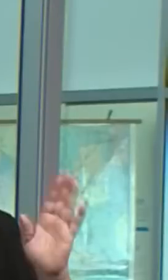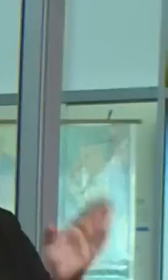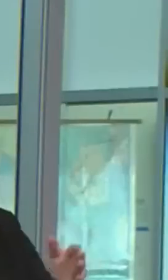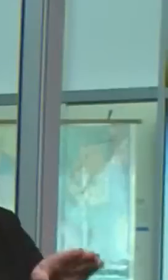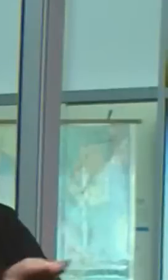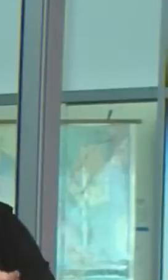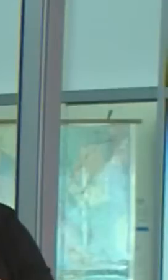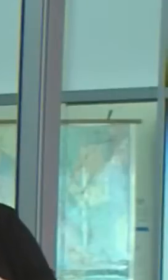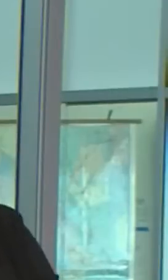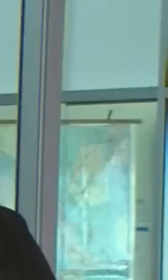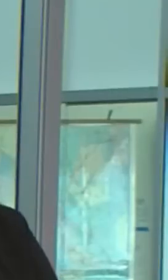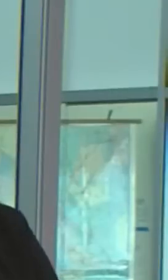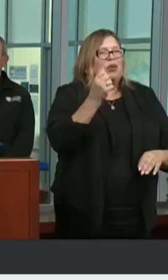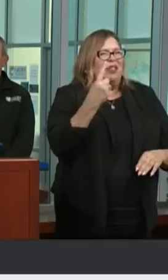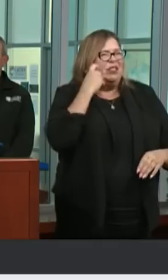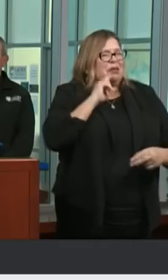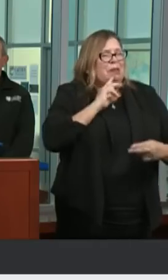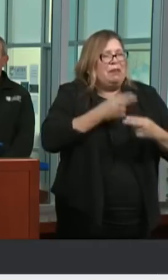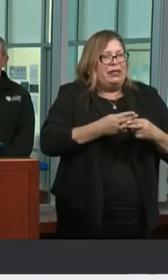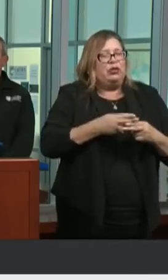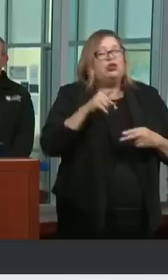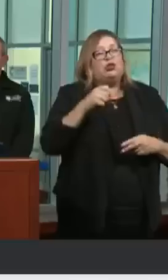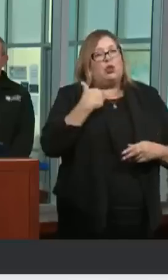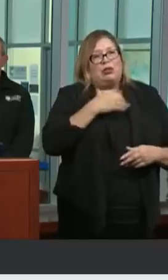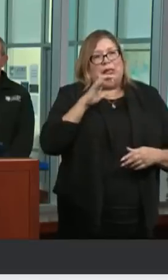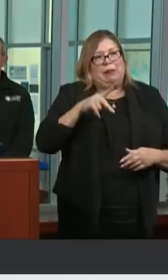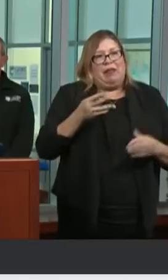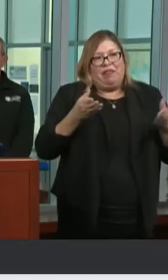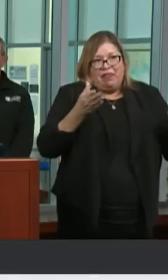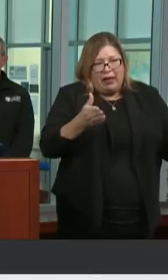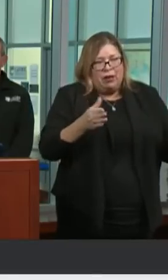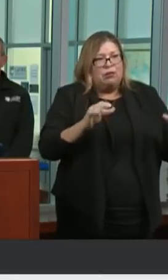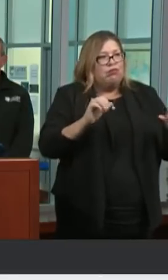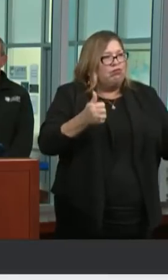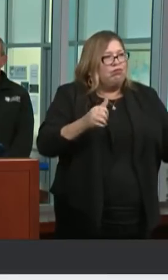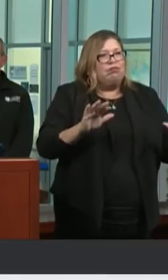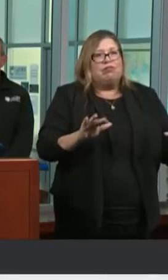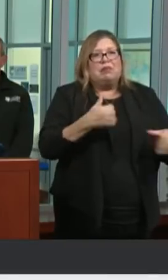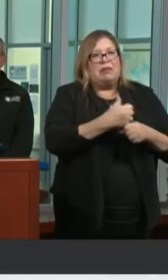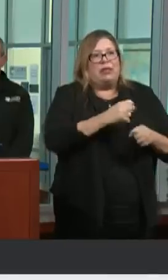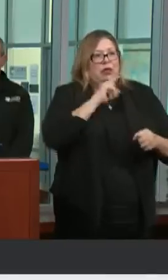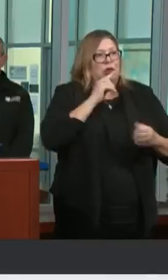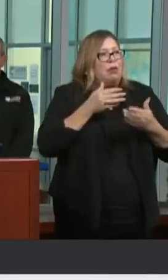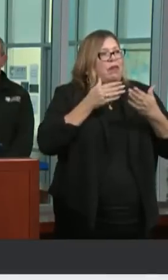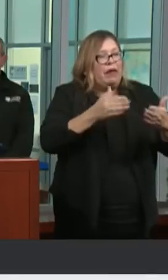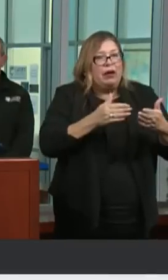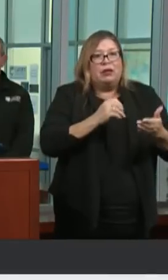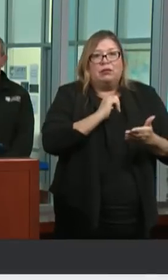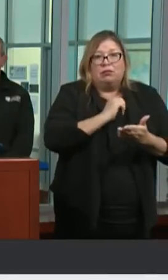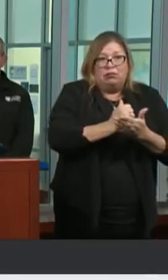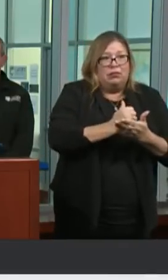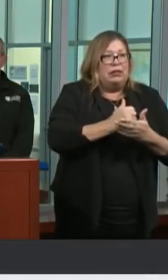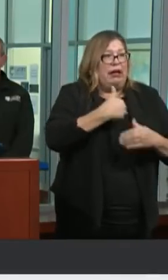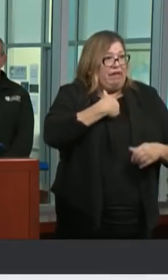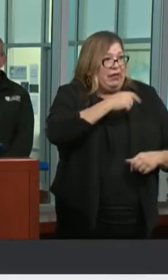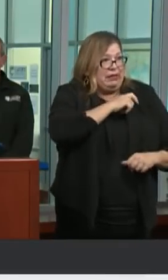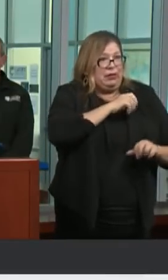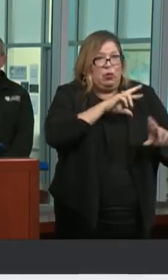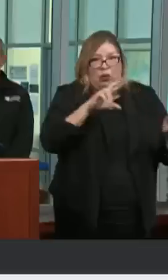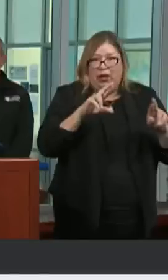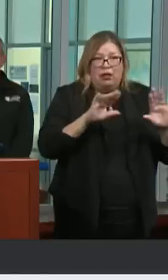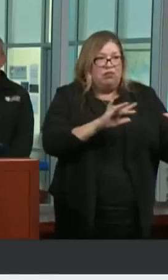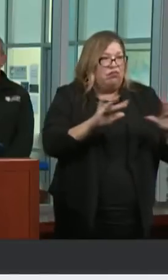closed, as already previously mentioned. And the CHP will continue to provide dedicated personnel until this incident is